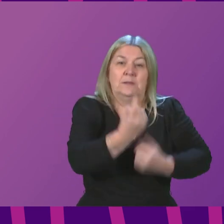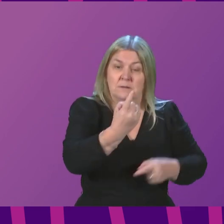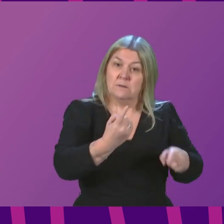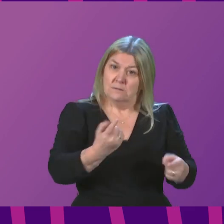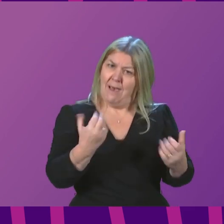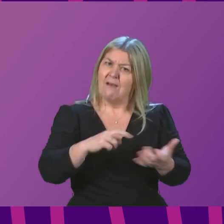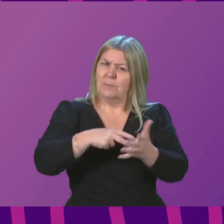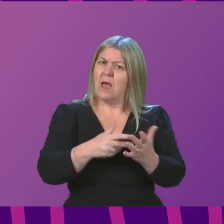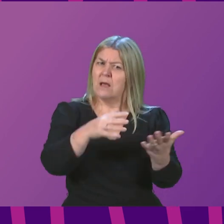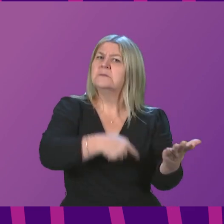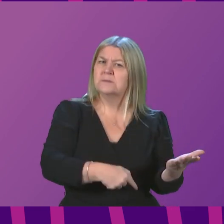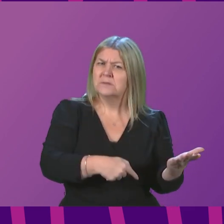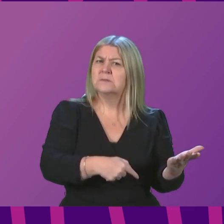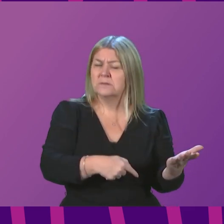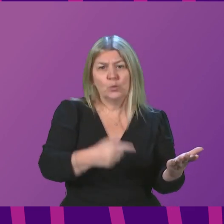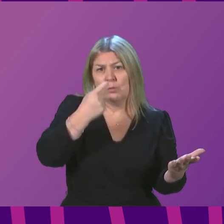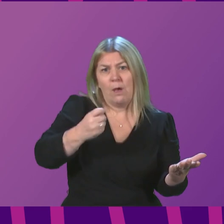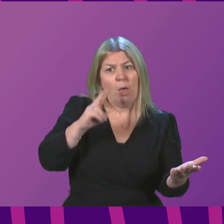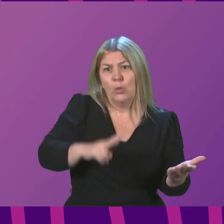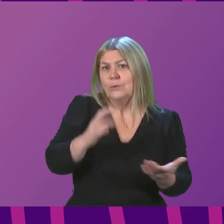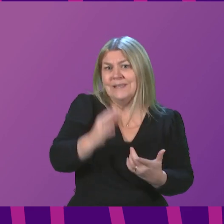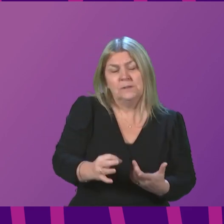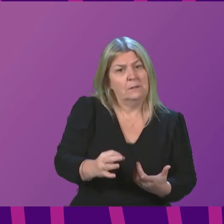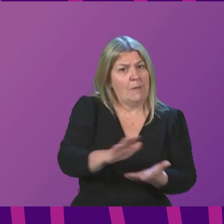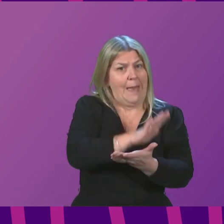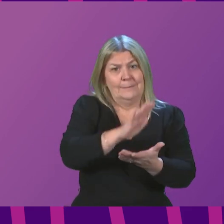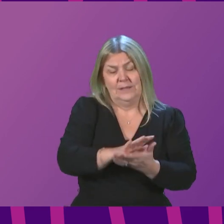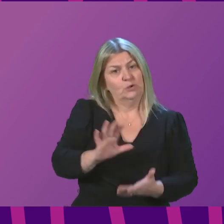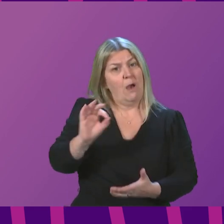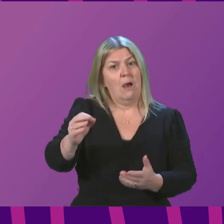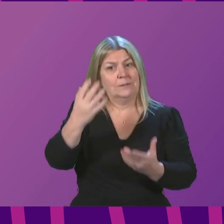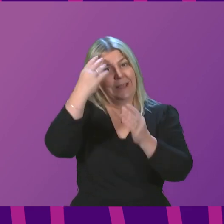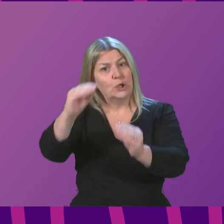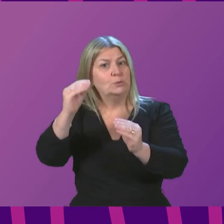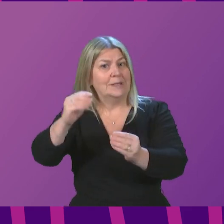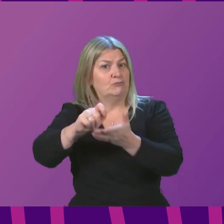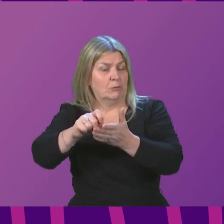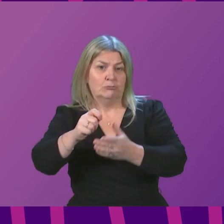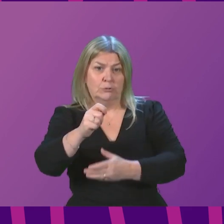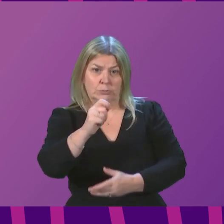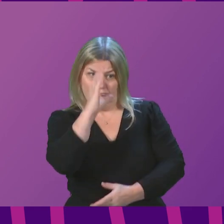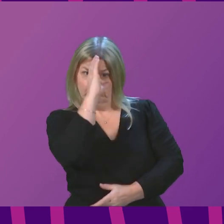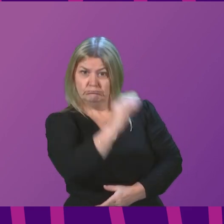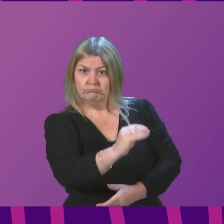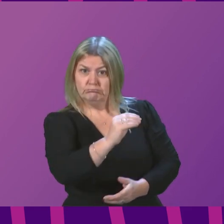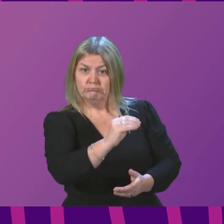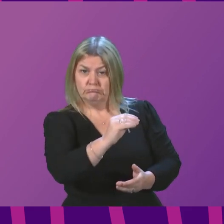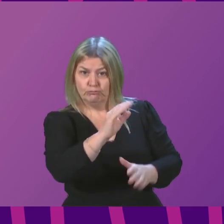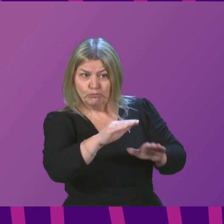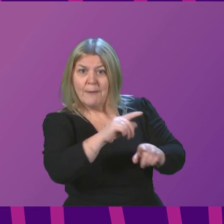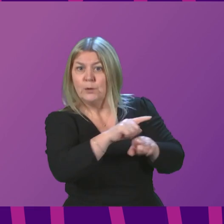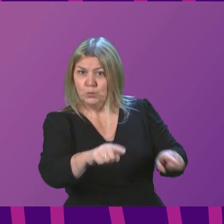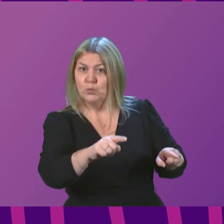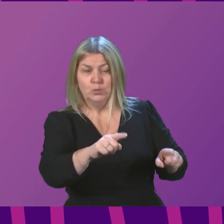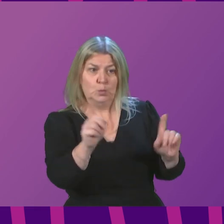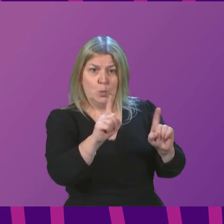to ask the Education Secretary to write to the member with a reminder and an update on